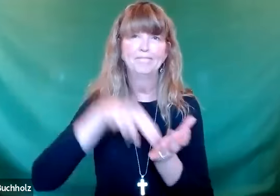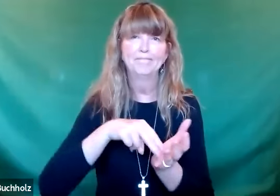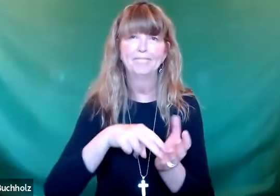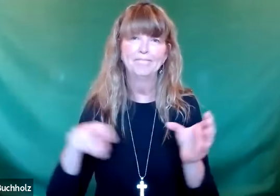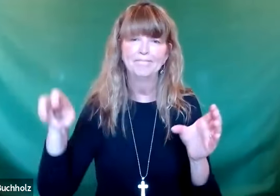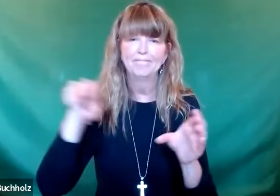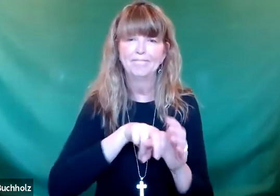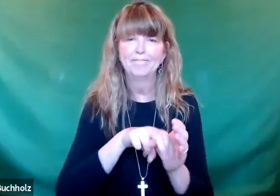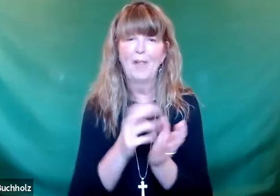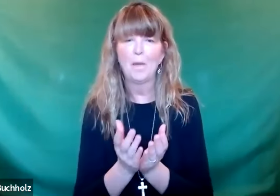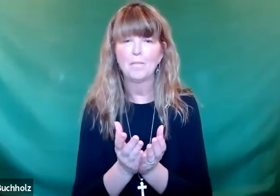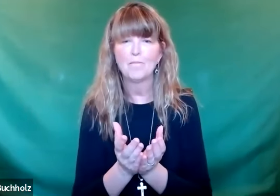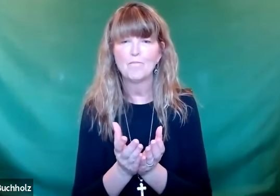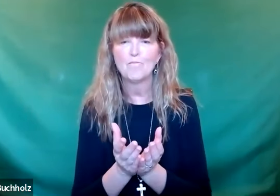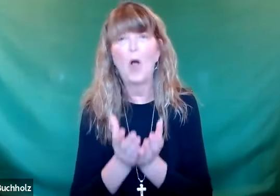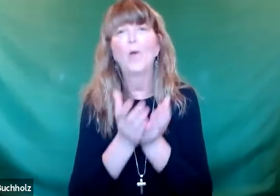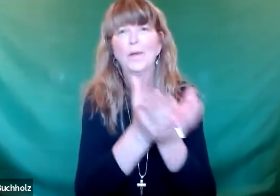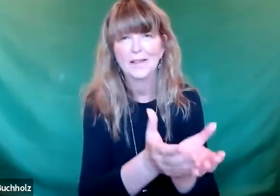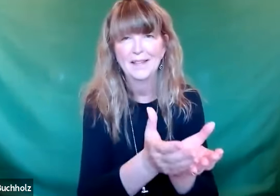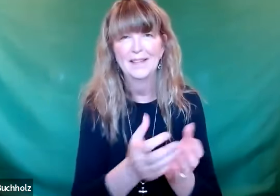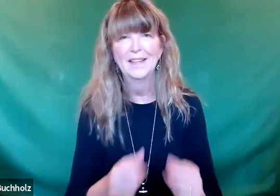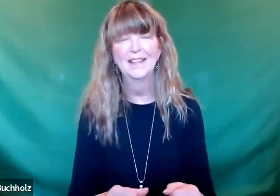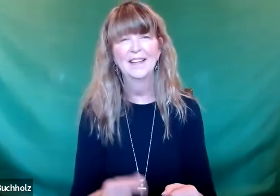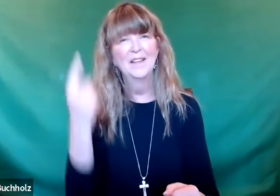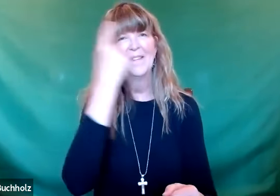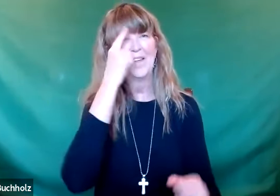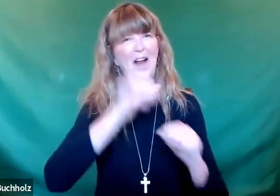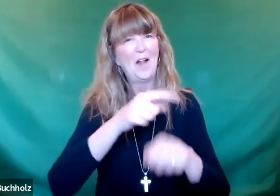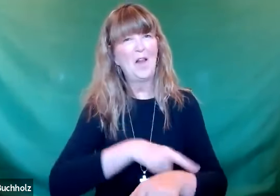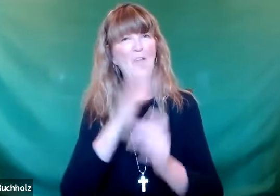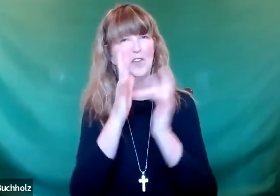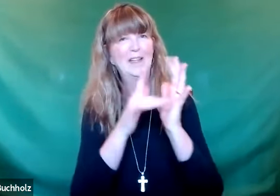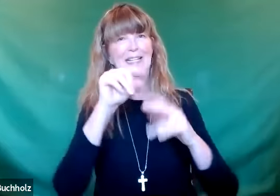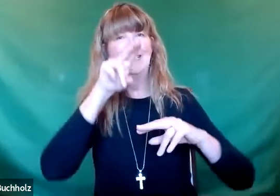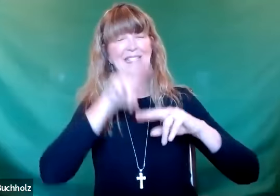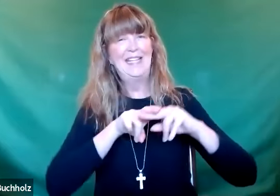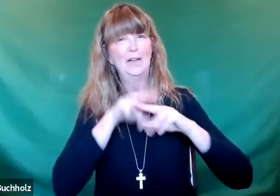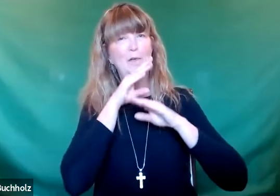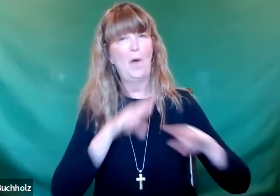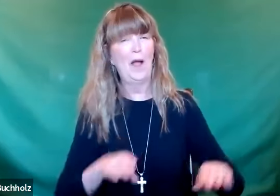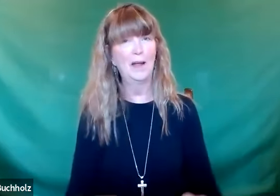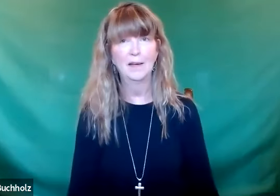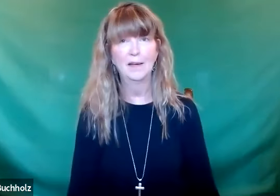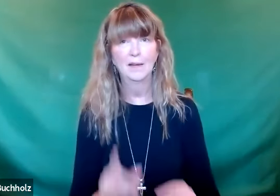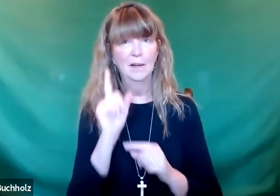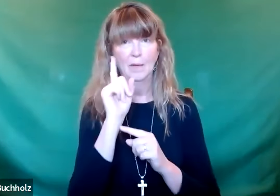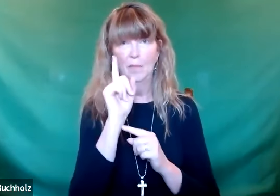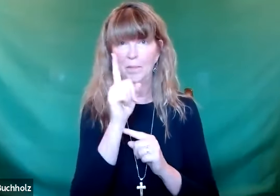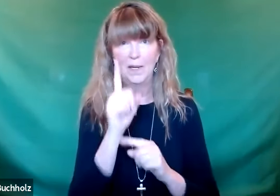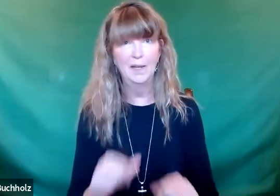So Jesus got up, got in the boat, and moved out into the lake a little farther. So I'm wondering, how long did Jesus get